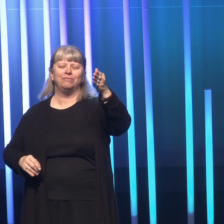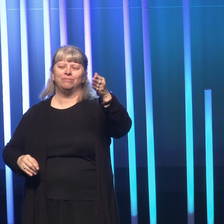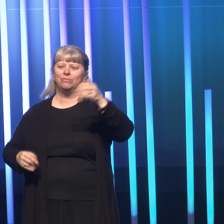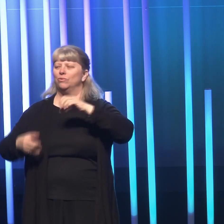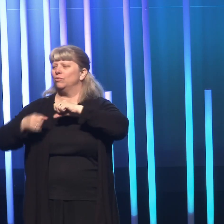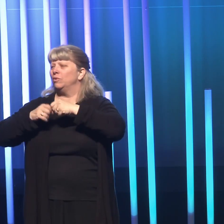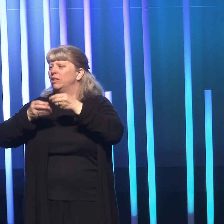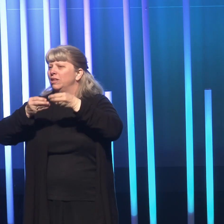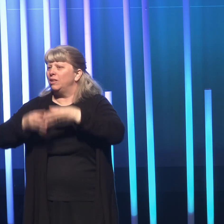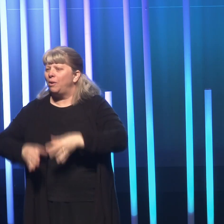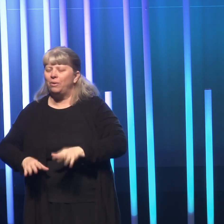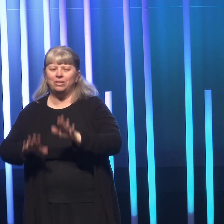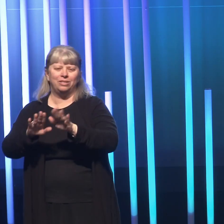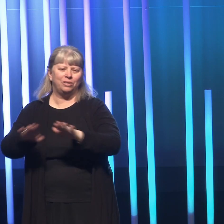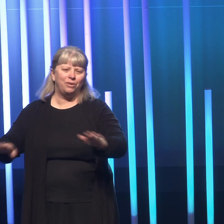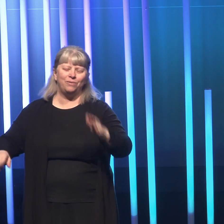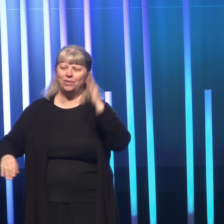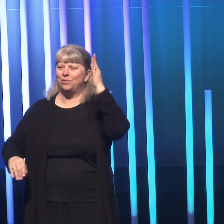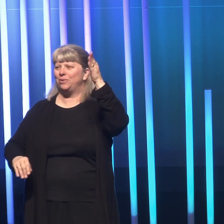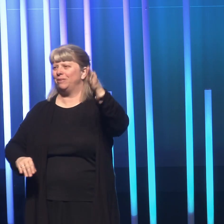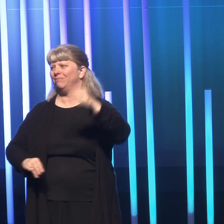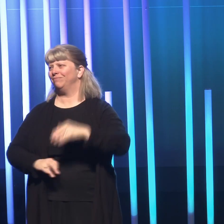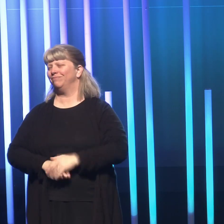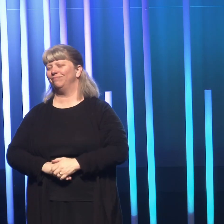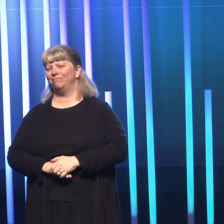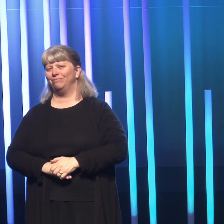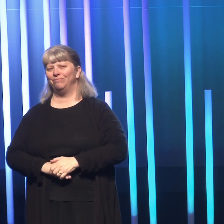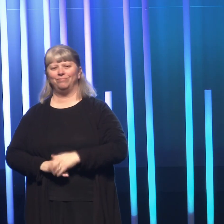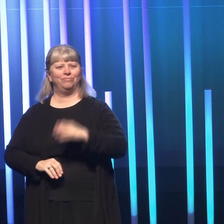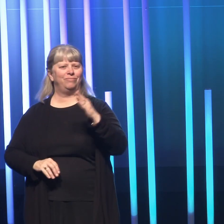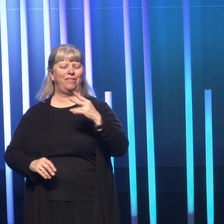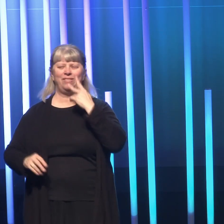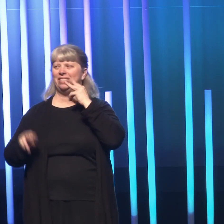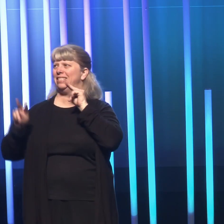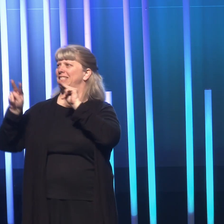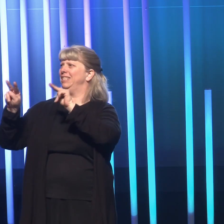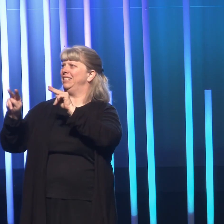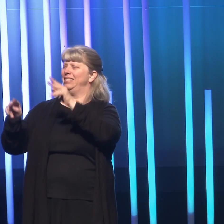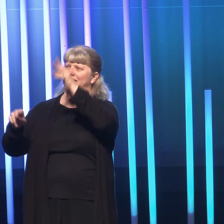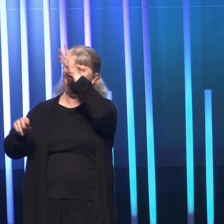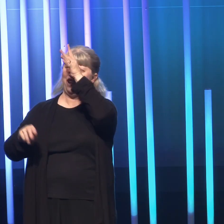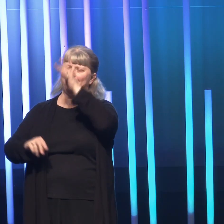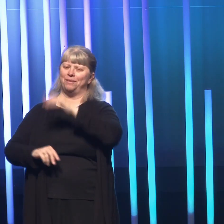Grieving the loss of our children's future to never see their dad. God.